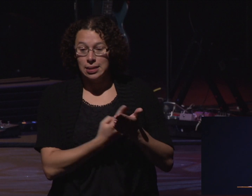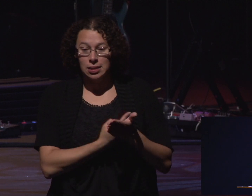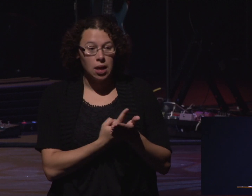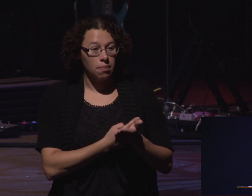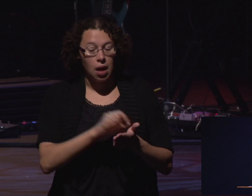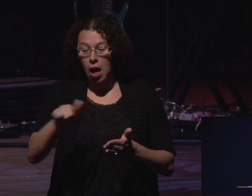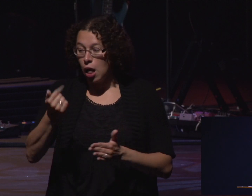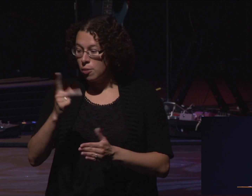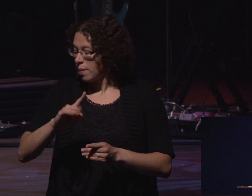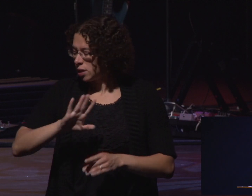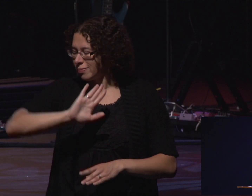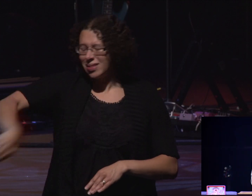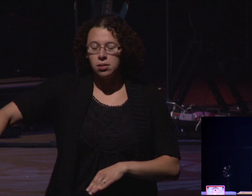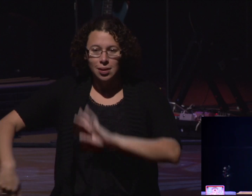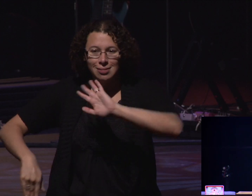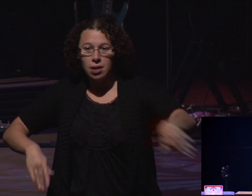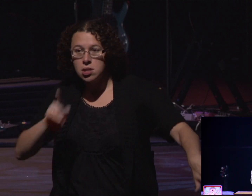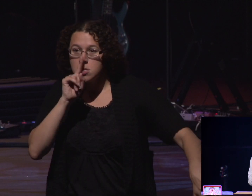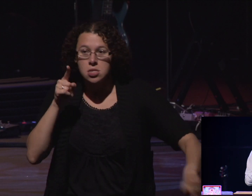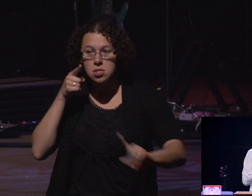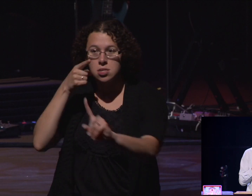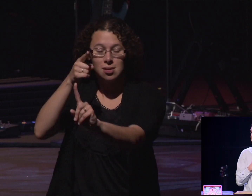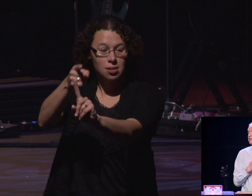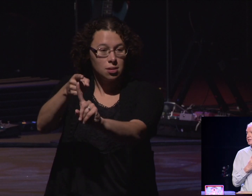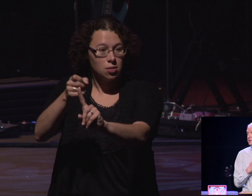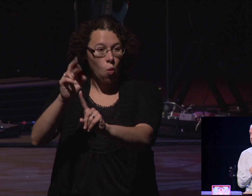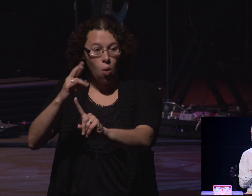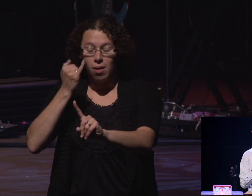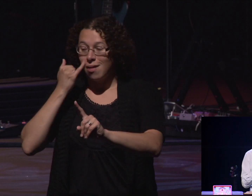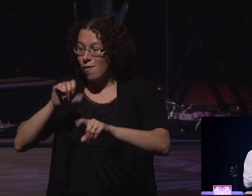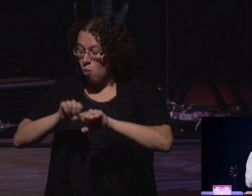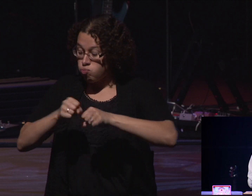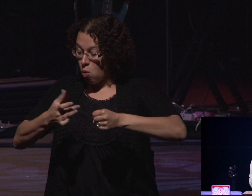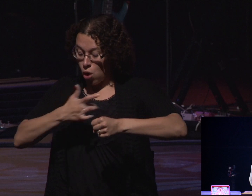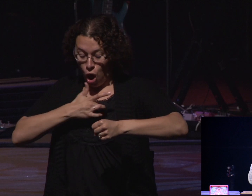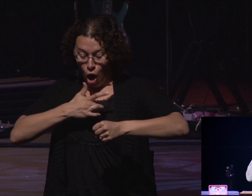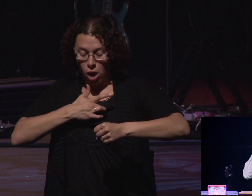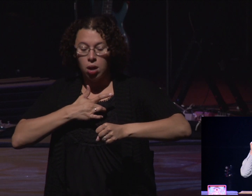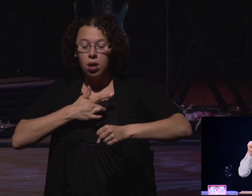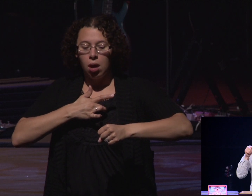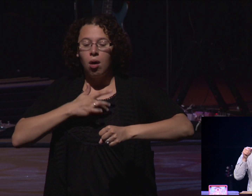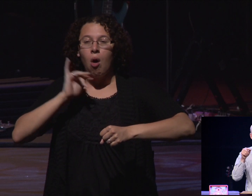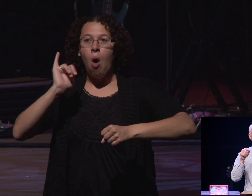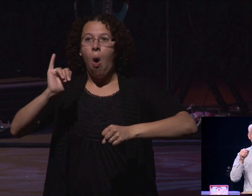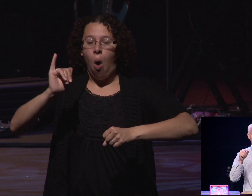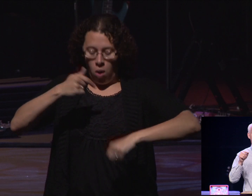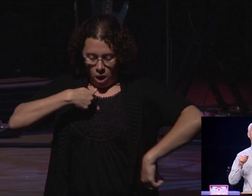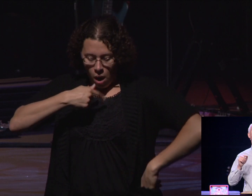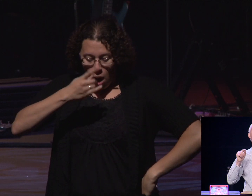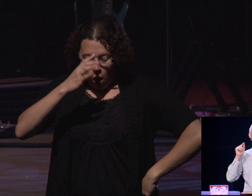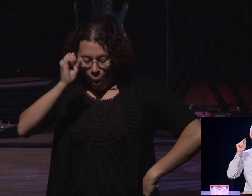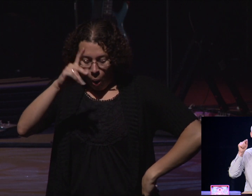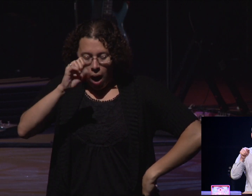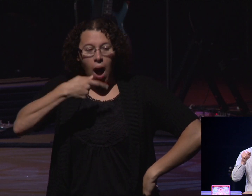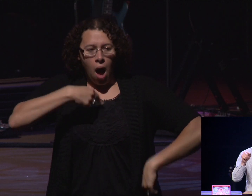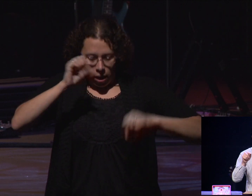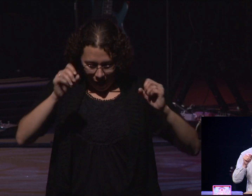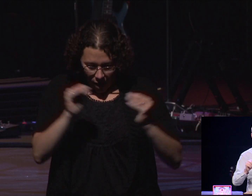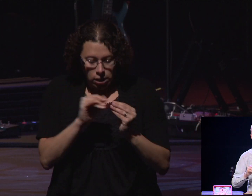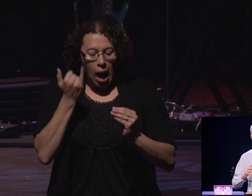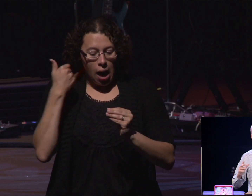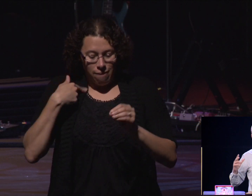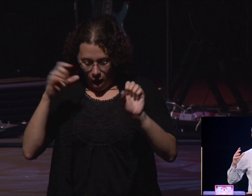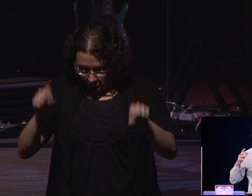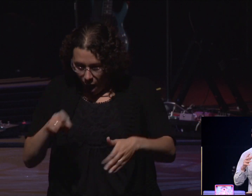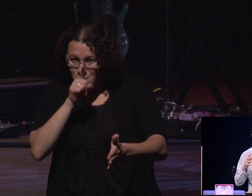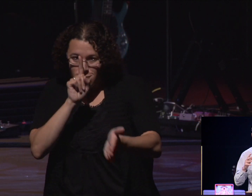get this broken heart. We've just been hurt so bad. And we think, I can fix this. If I just find the right person and I just fall in love,